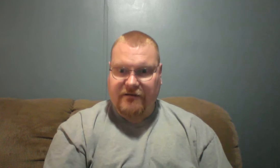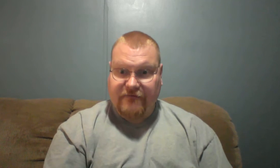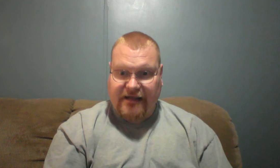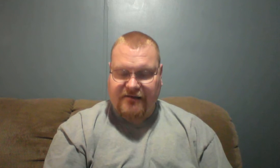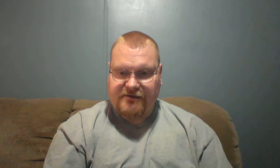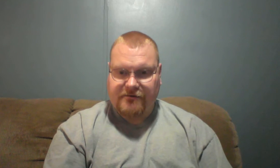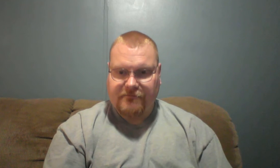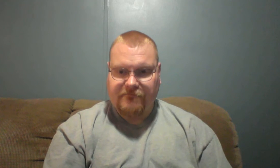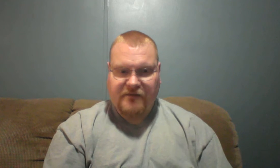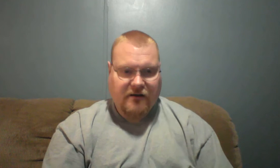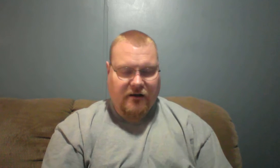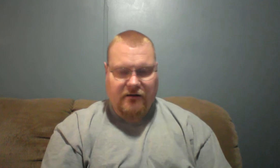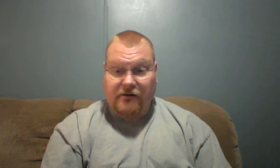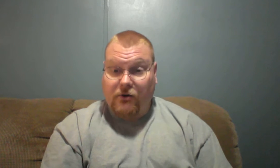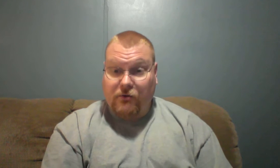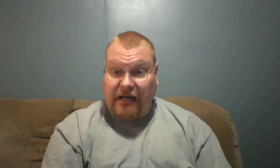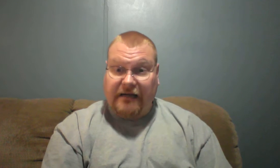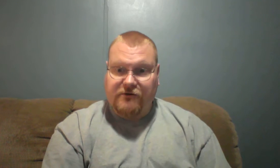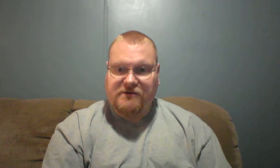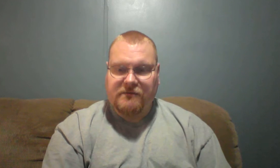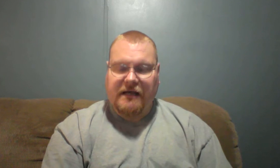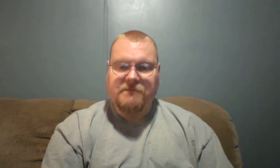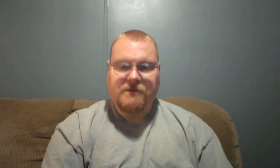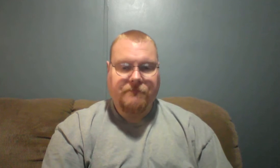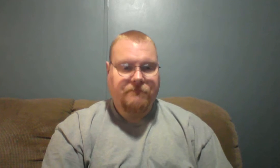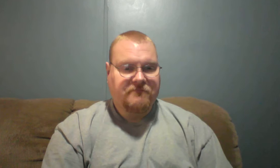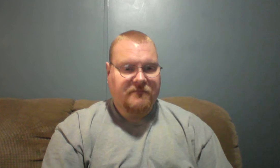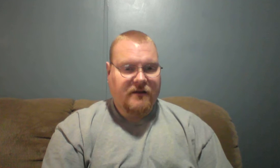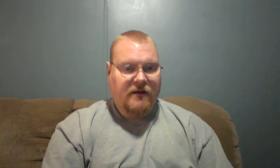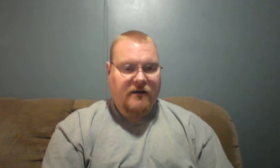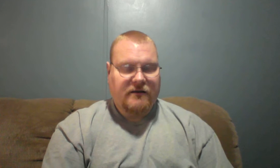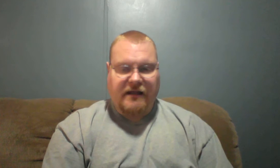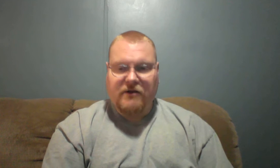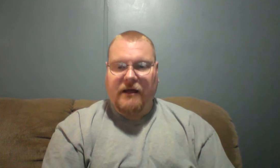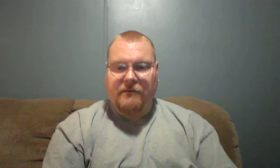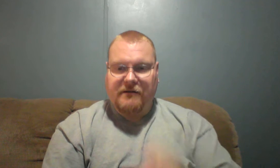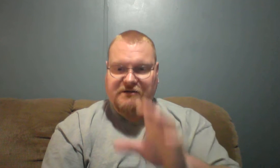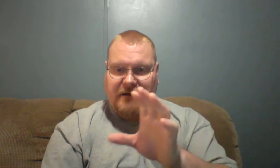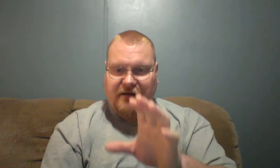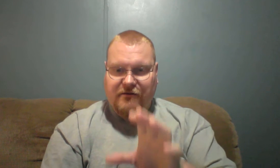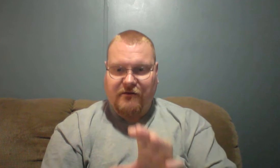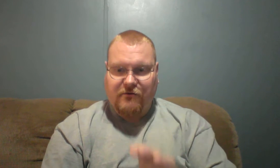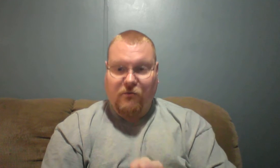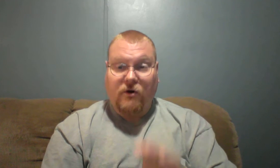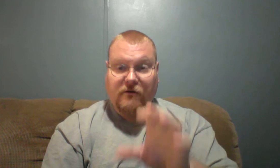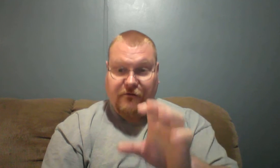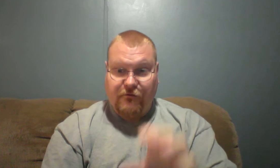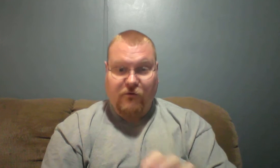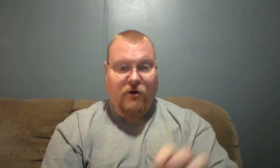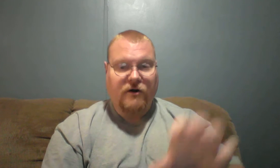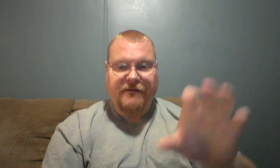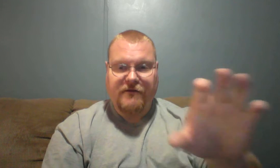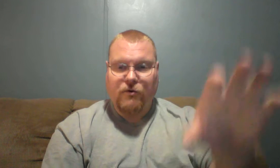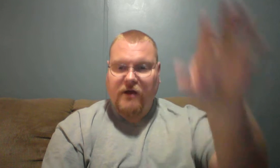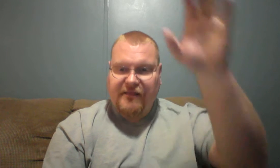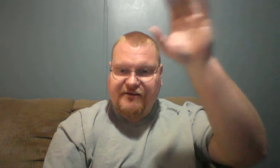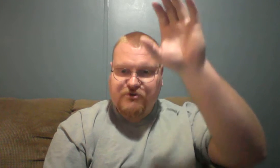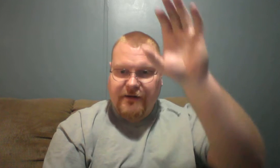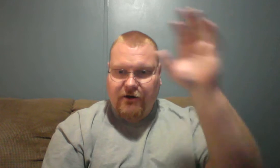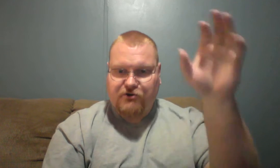face. Although would like to sometimes. Can't do that. It's by the word, through the word and through the spiritual